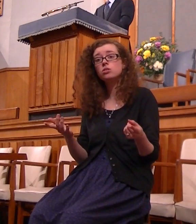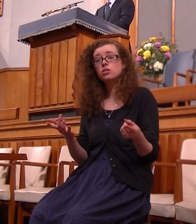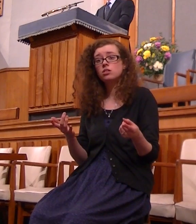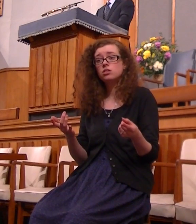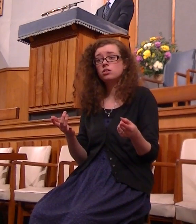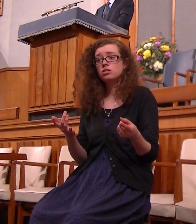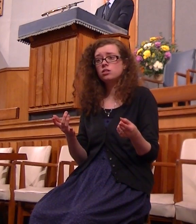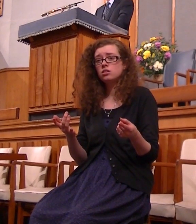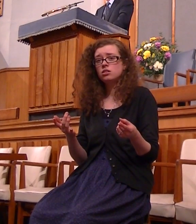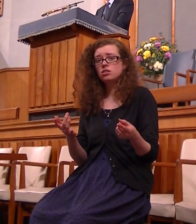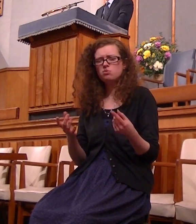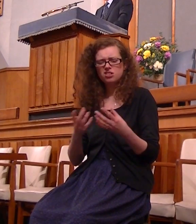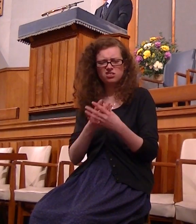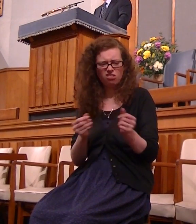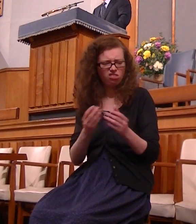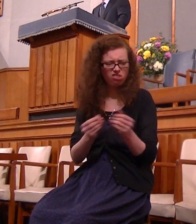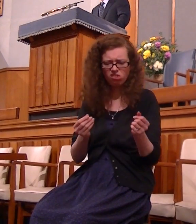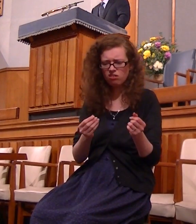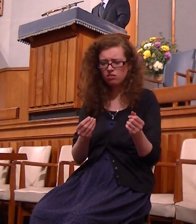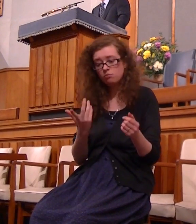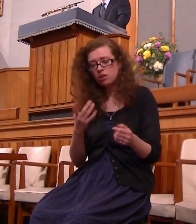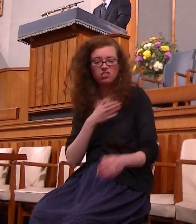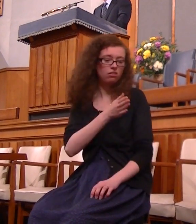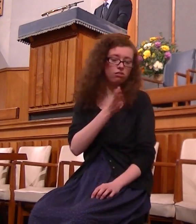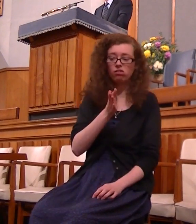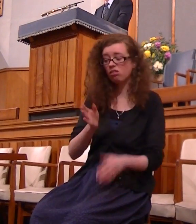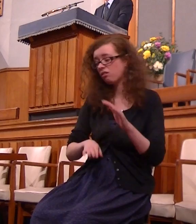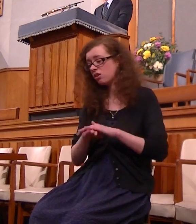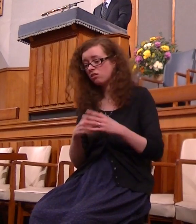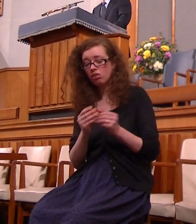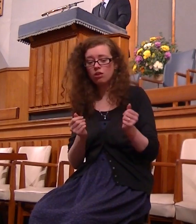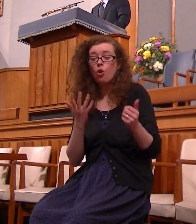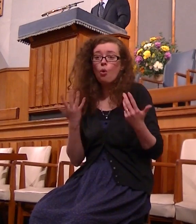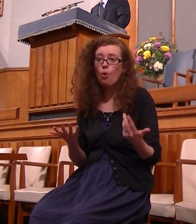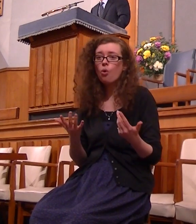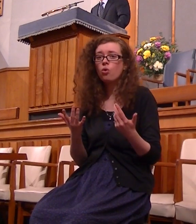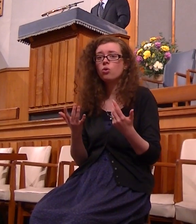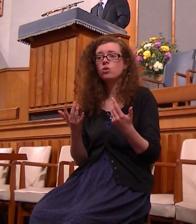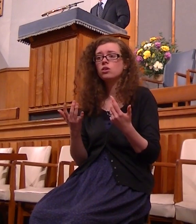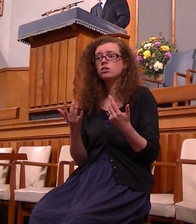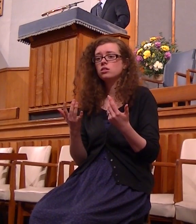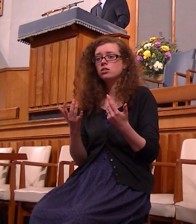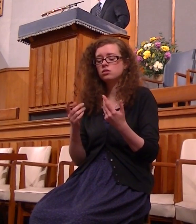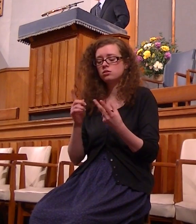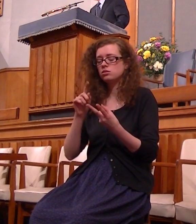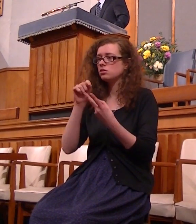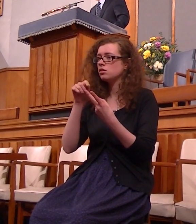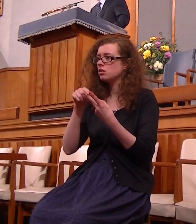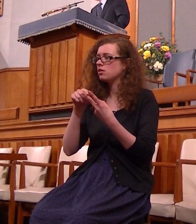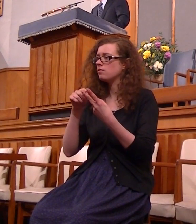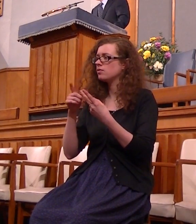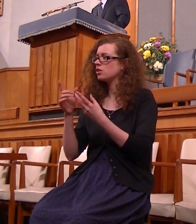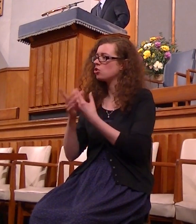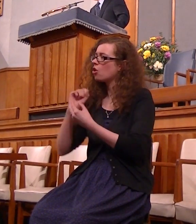fruitless and empty things that dominate your life or have you been touched by the amazing love